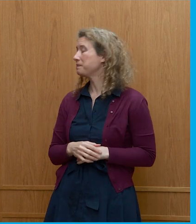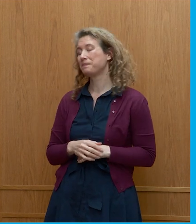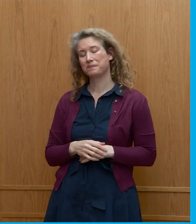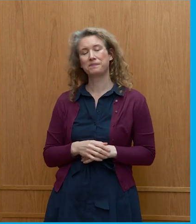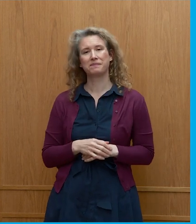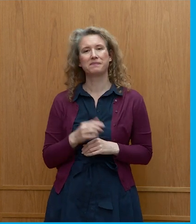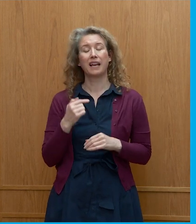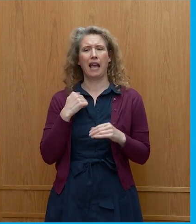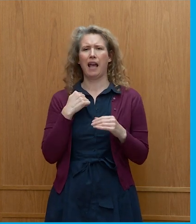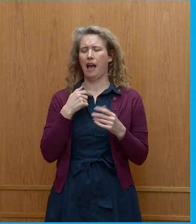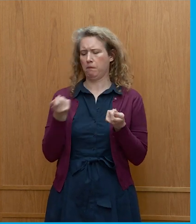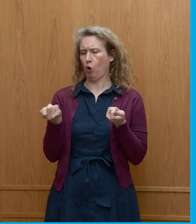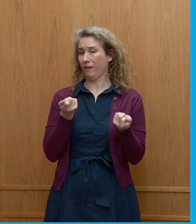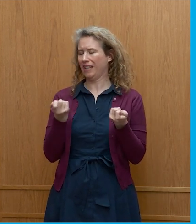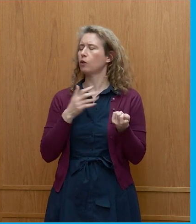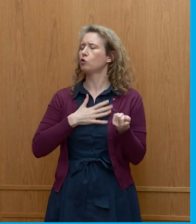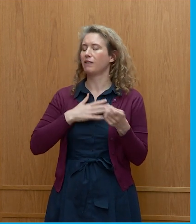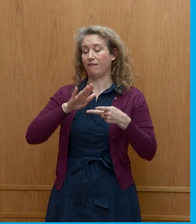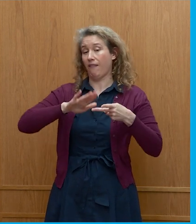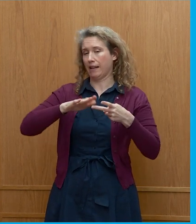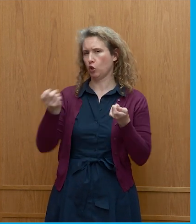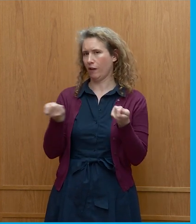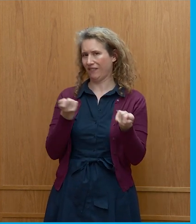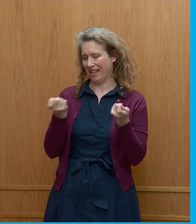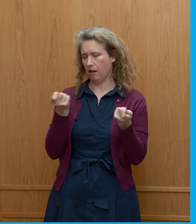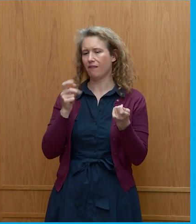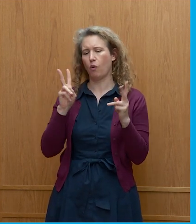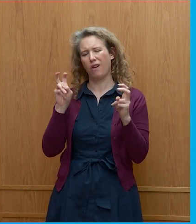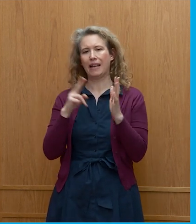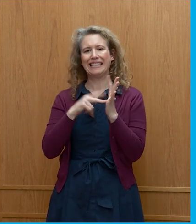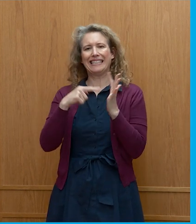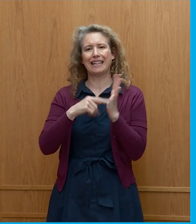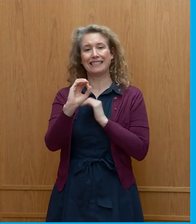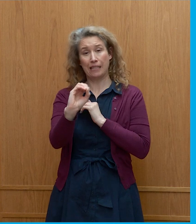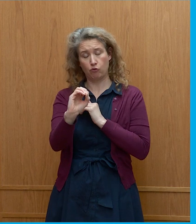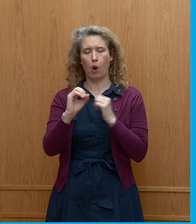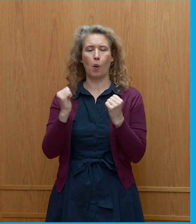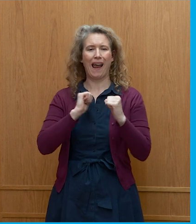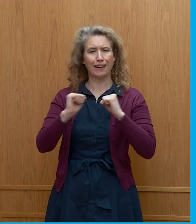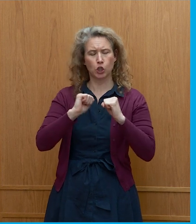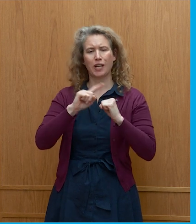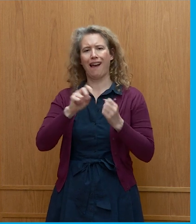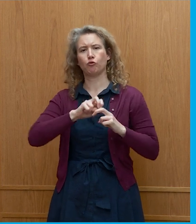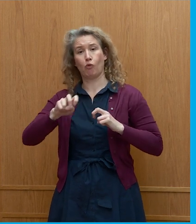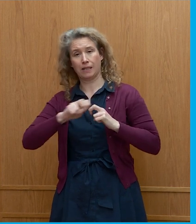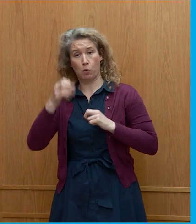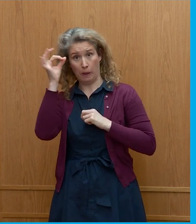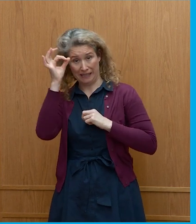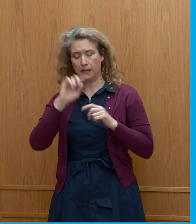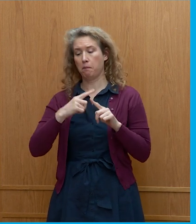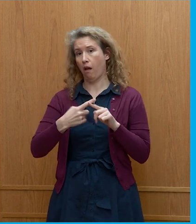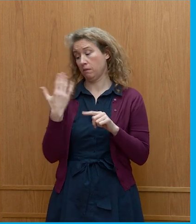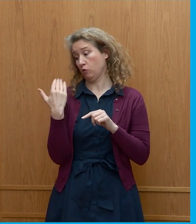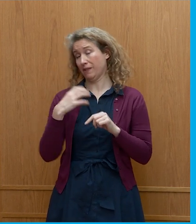And I am Vice-Convener of the Net Zero Energy and Transport Committee. And a previous Minister